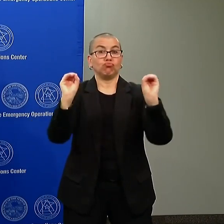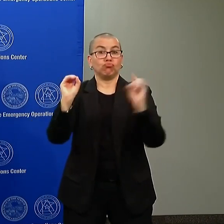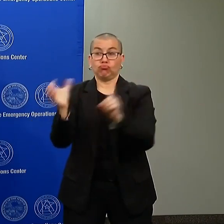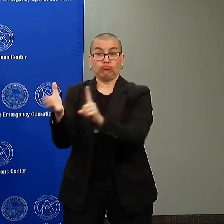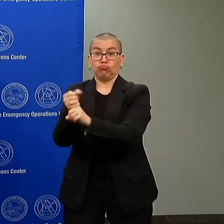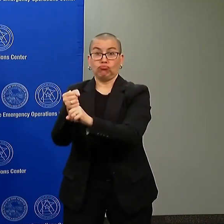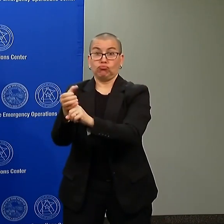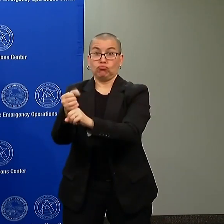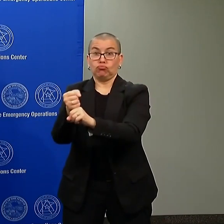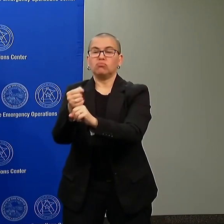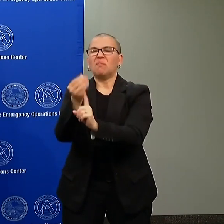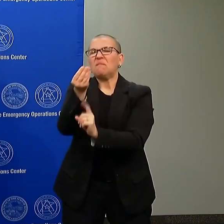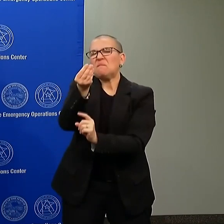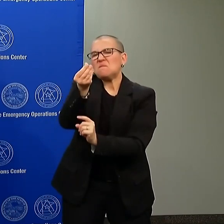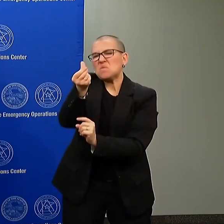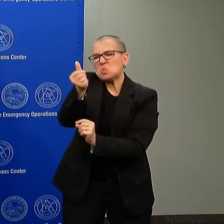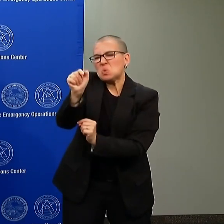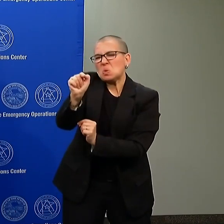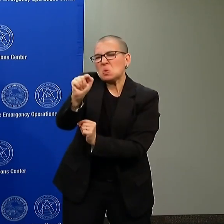was from out of state.